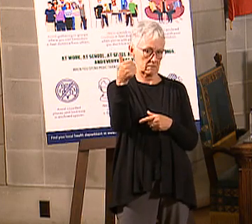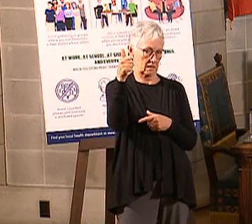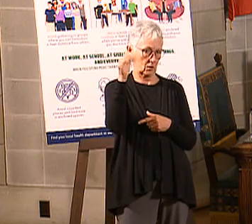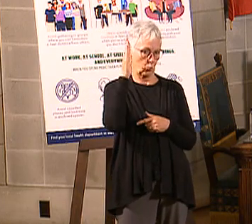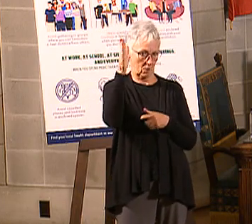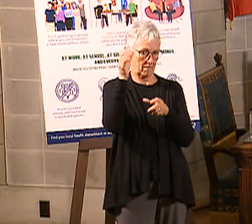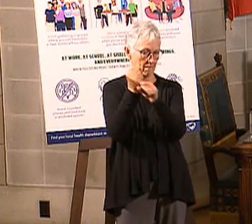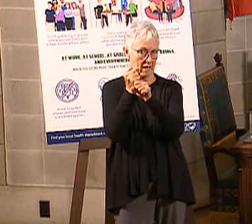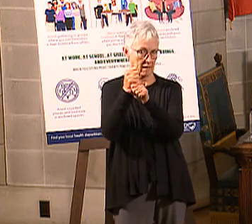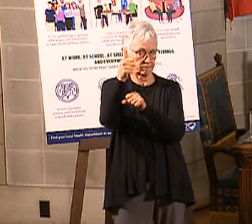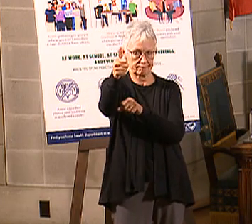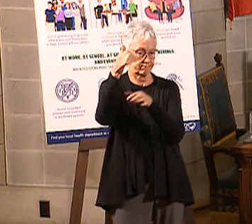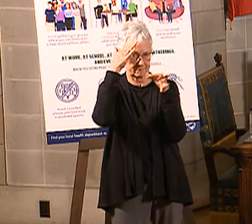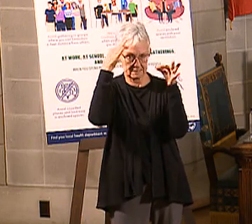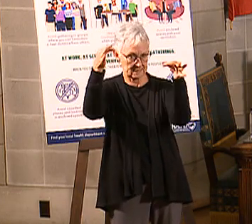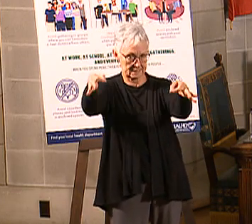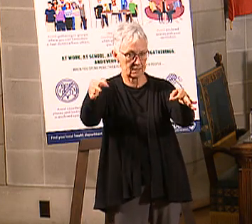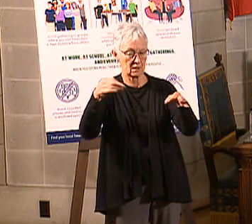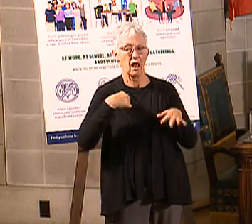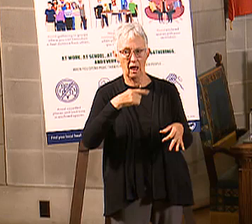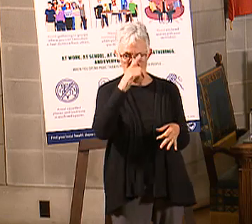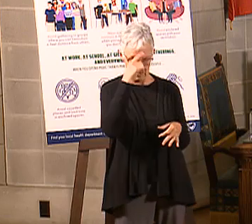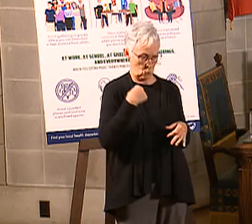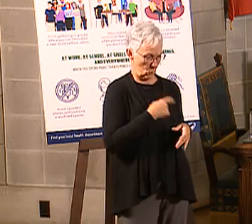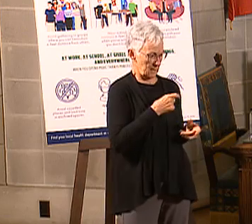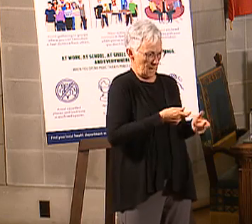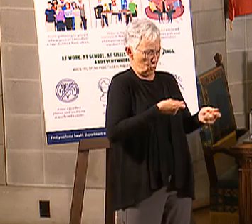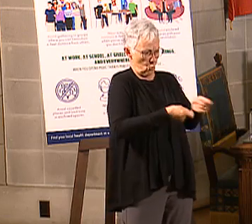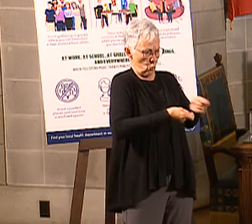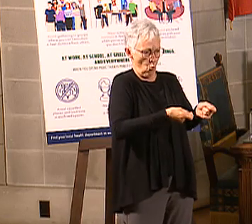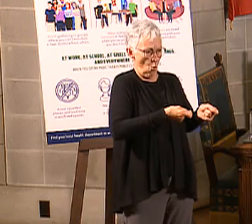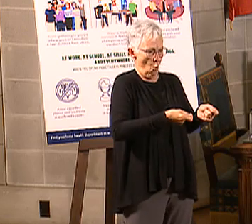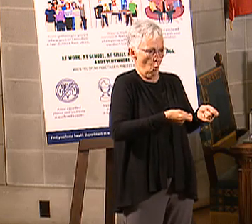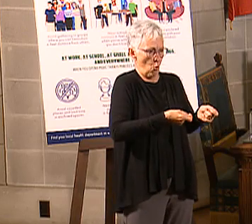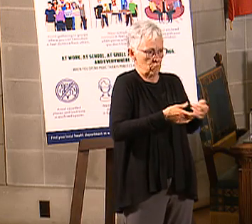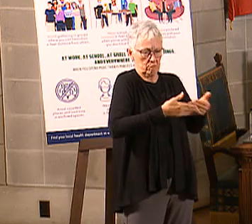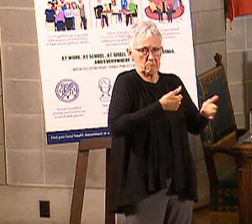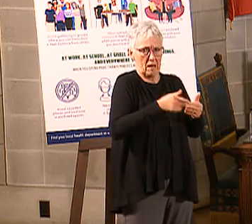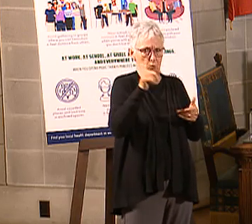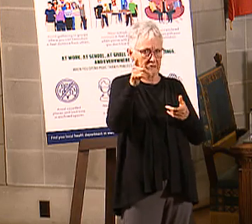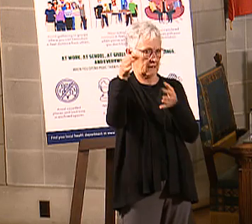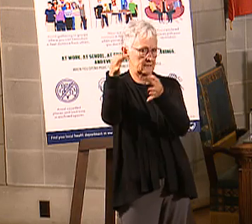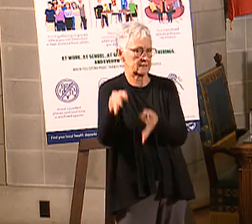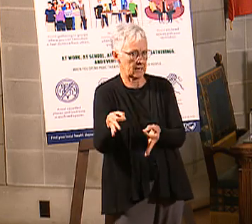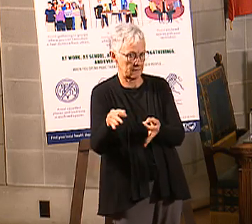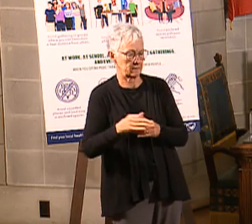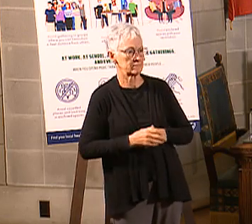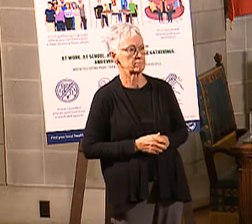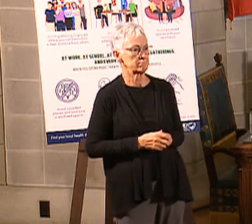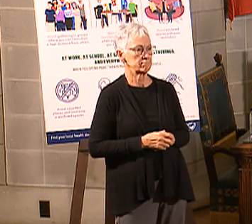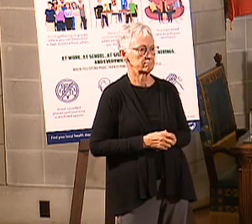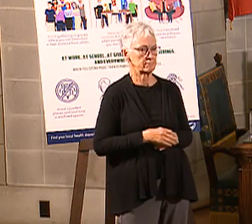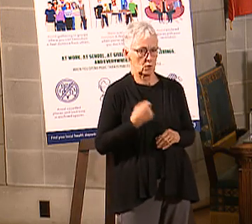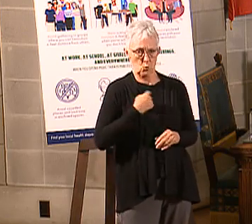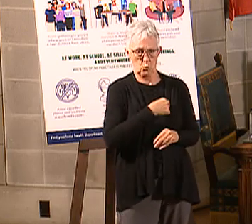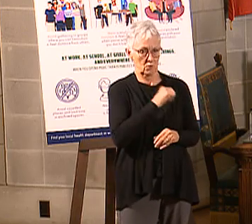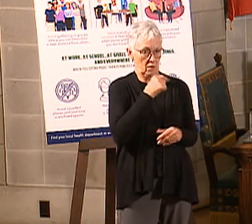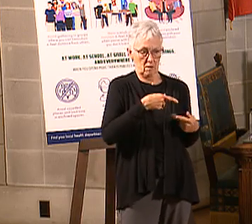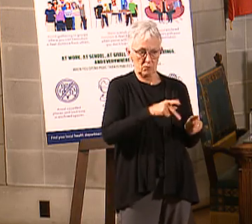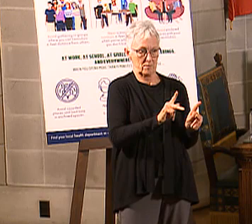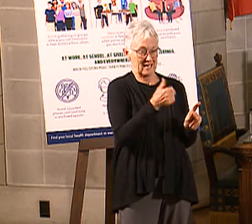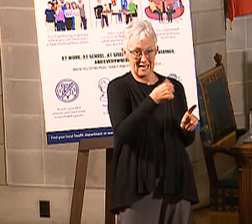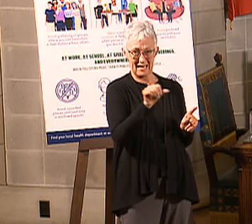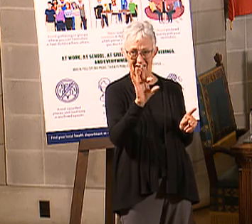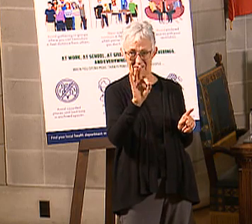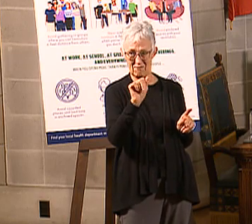I think that we can manage it whatever the Big Ten wants to do, that, frankly, with regard to the stadium, they're not allowing any fans in there right now.